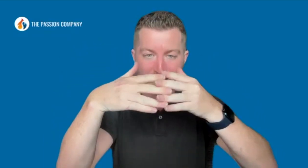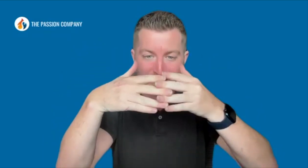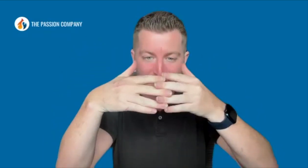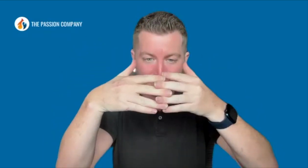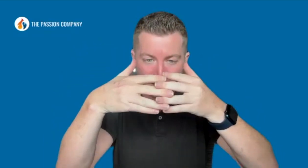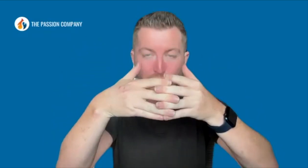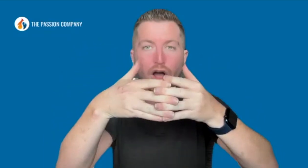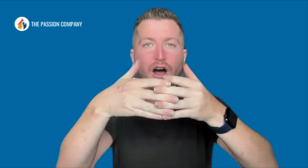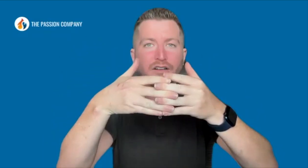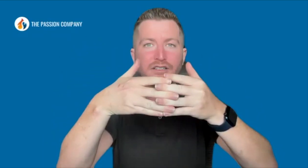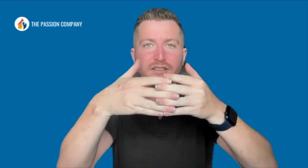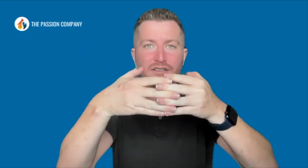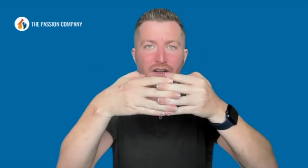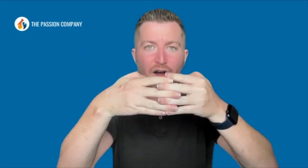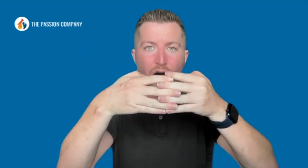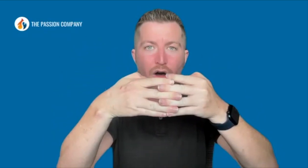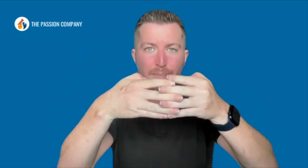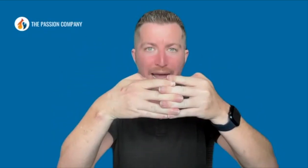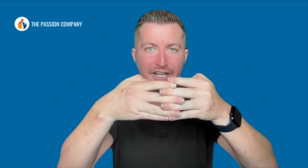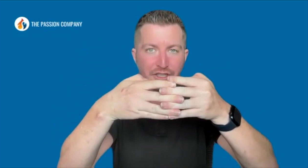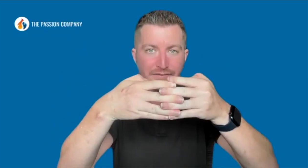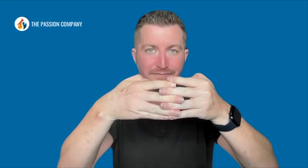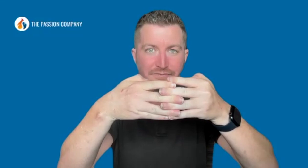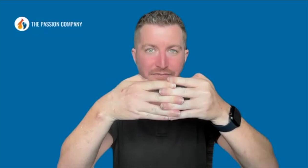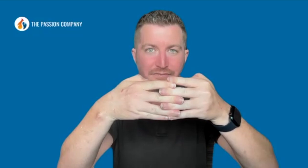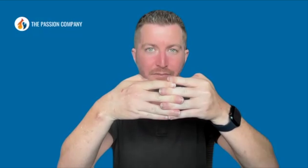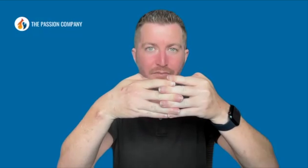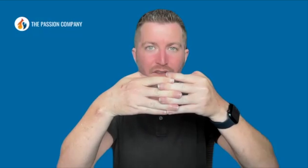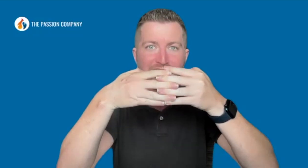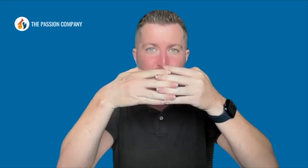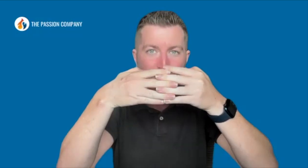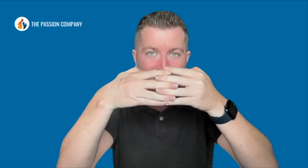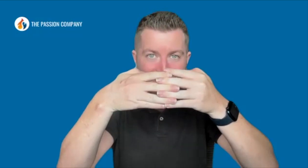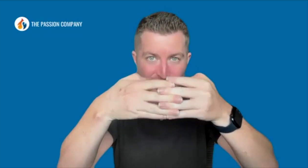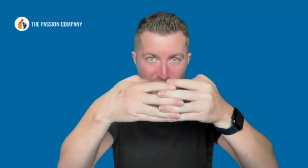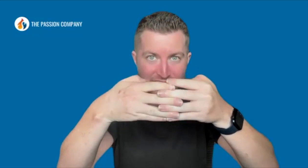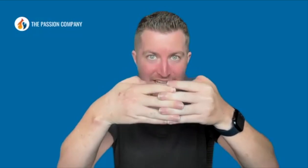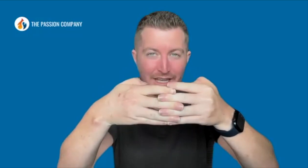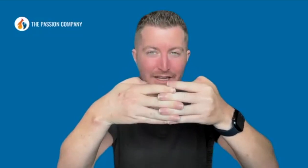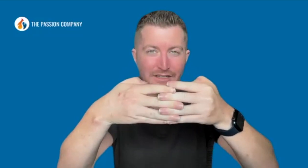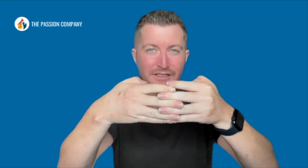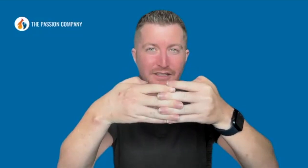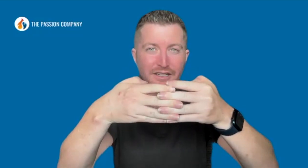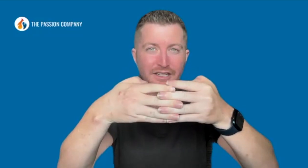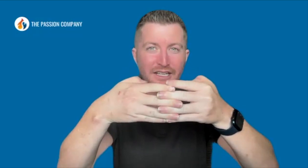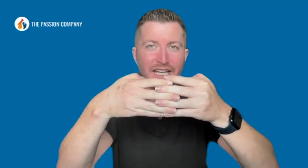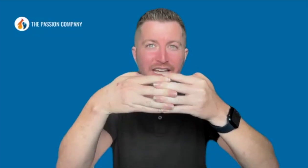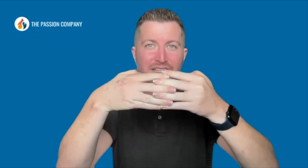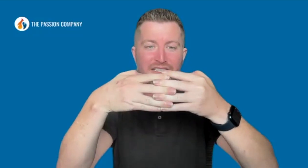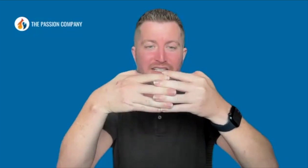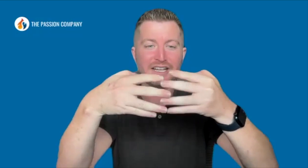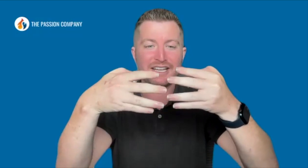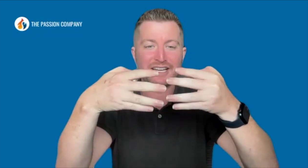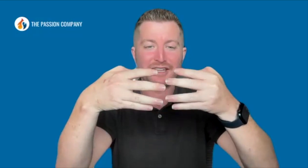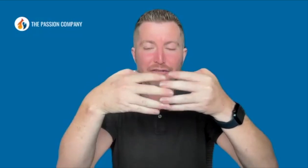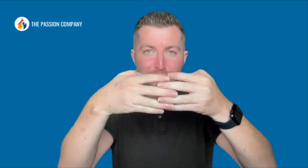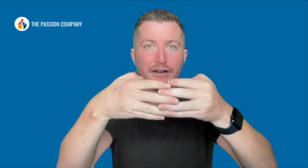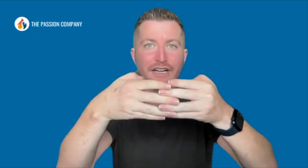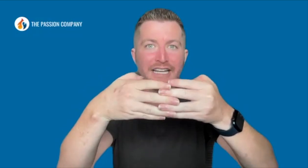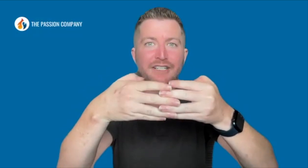clogs all the passion. That's what stuck is, is the fear is